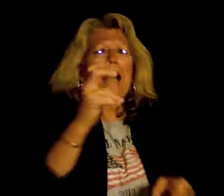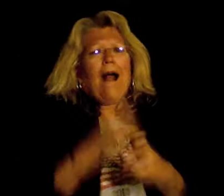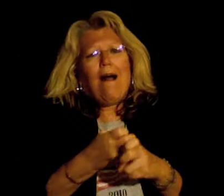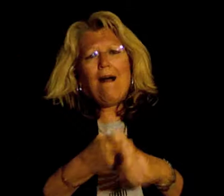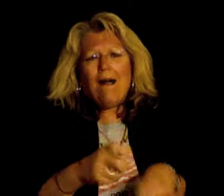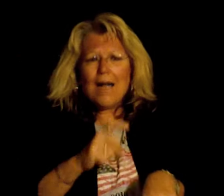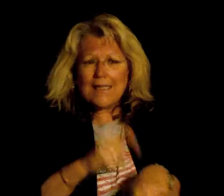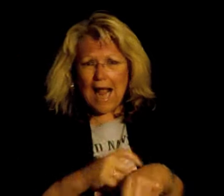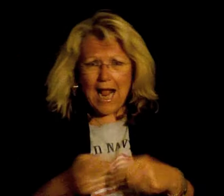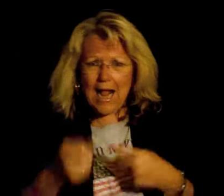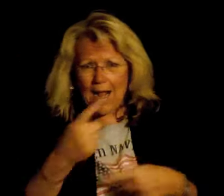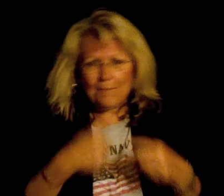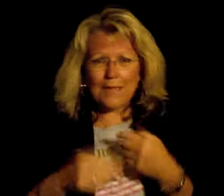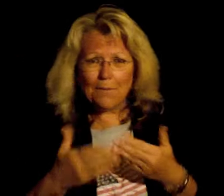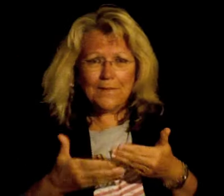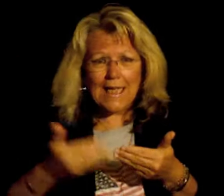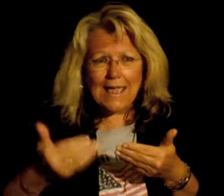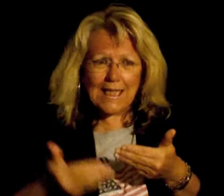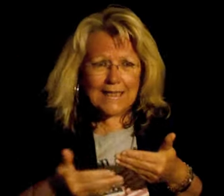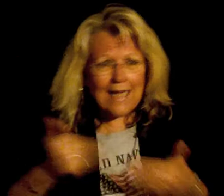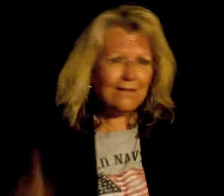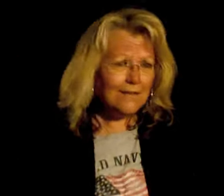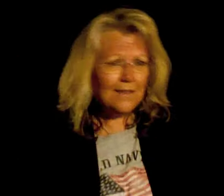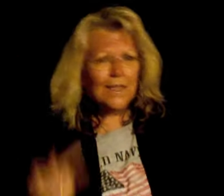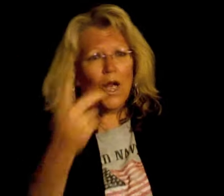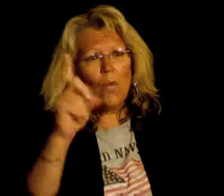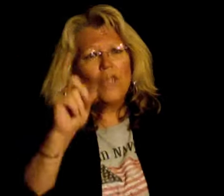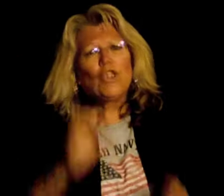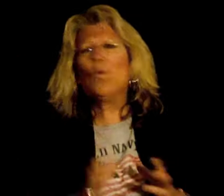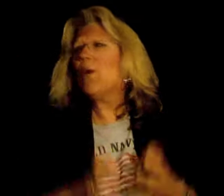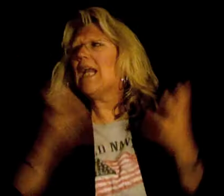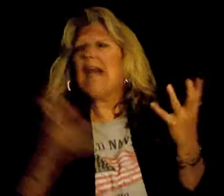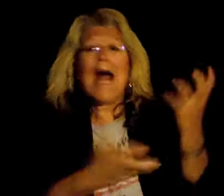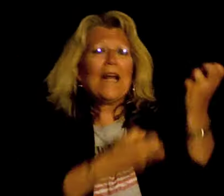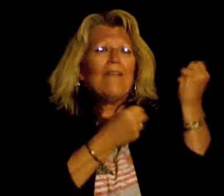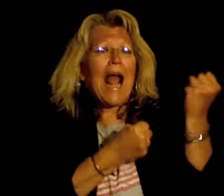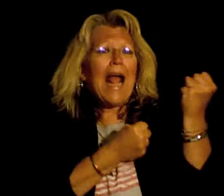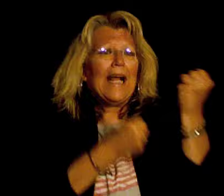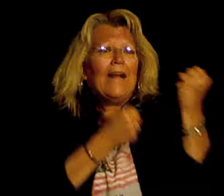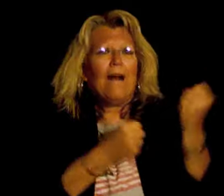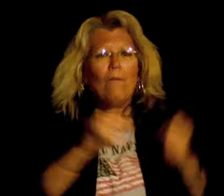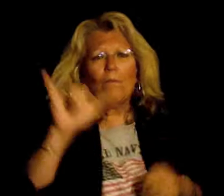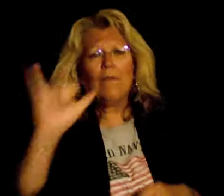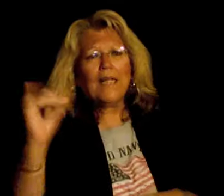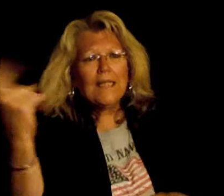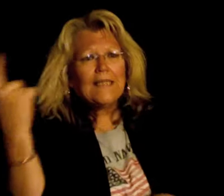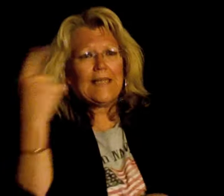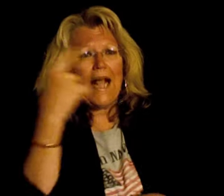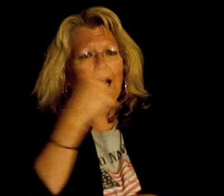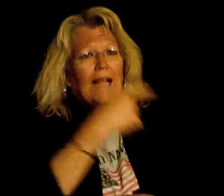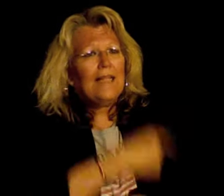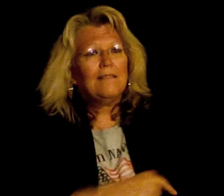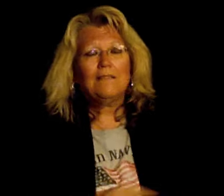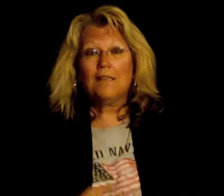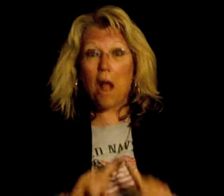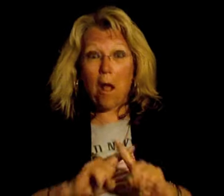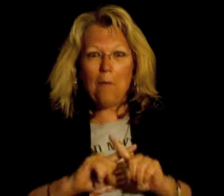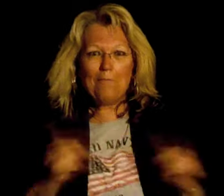hard times come easy We do a lot of hanging on these days But